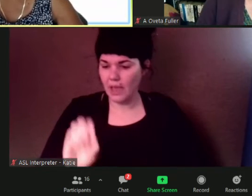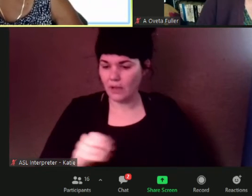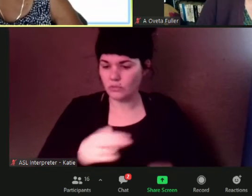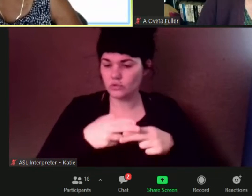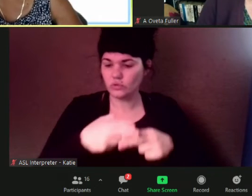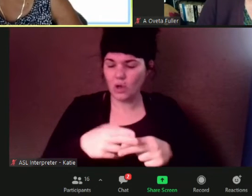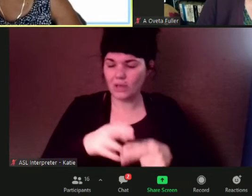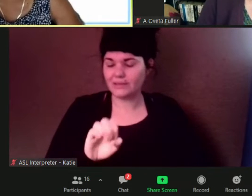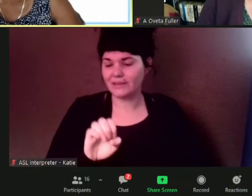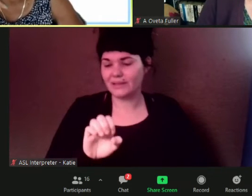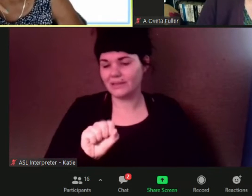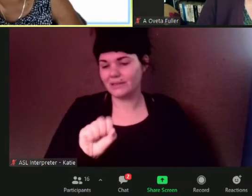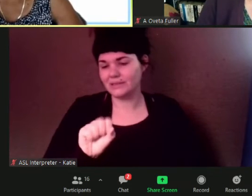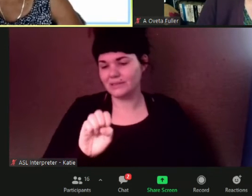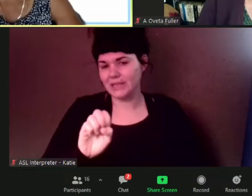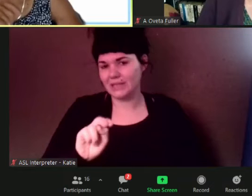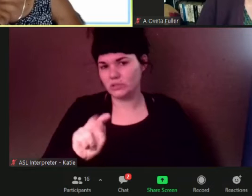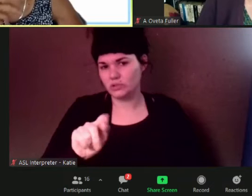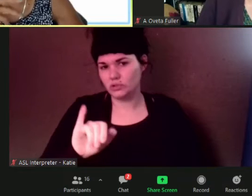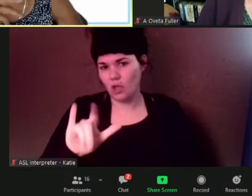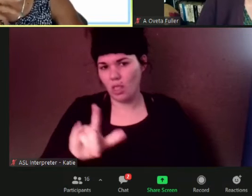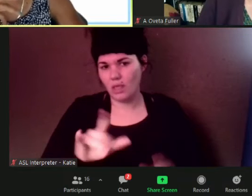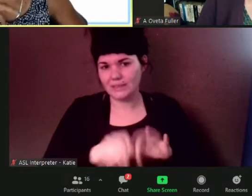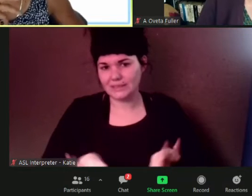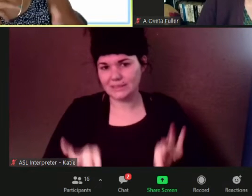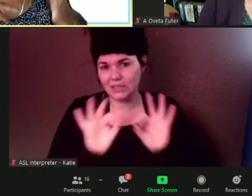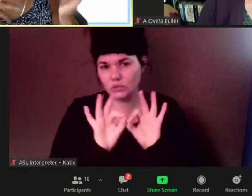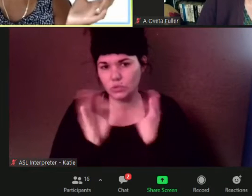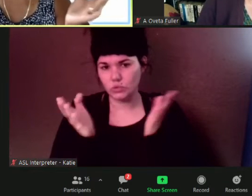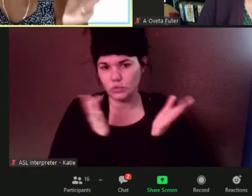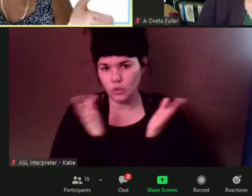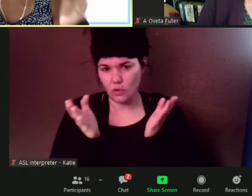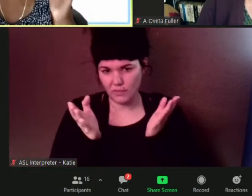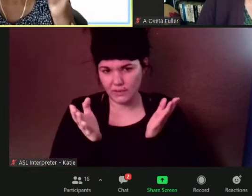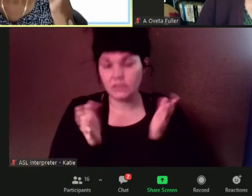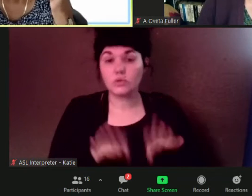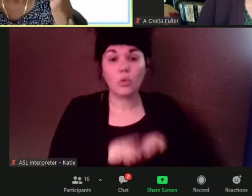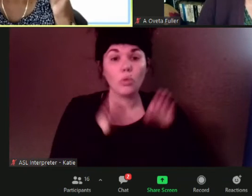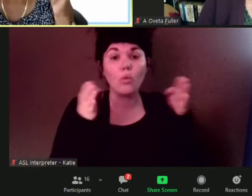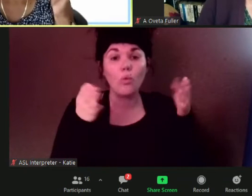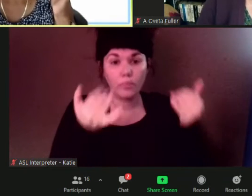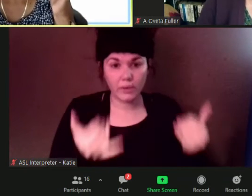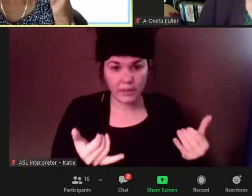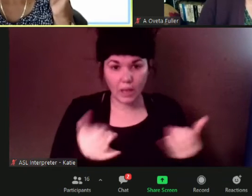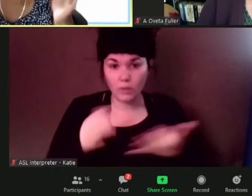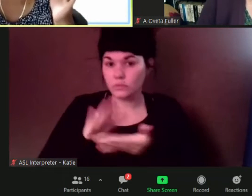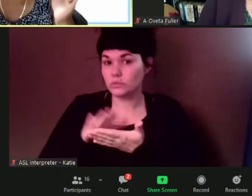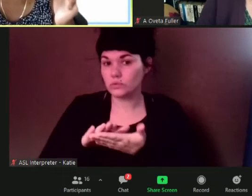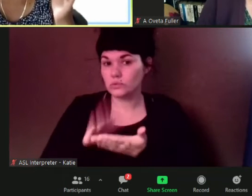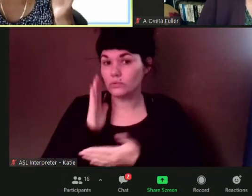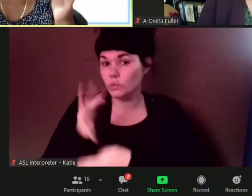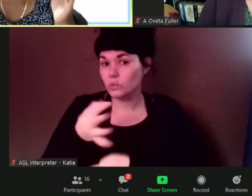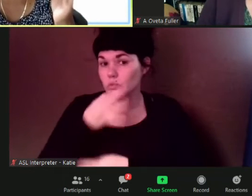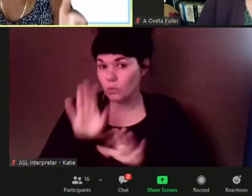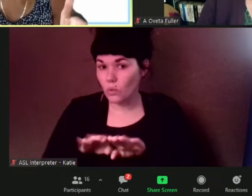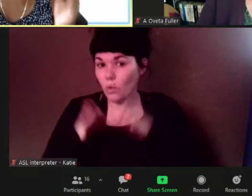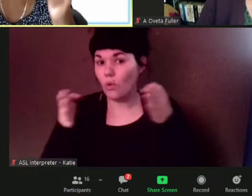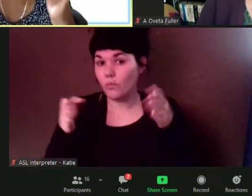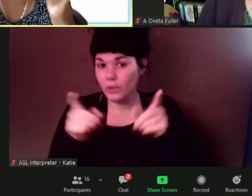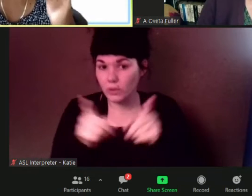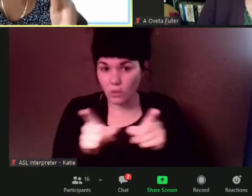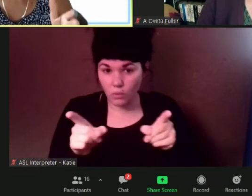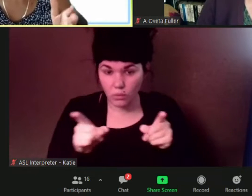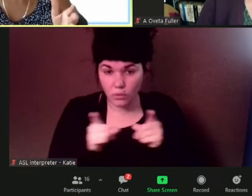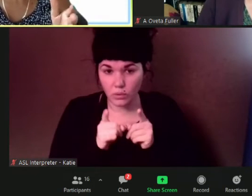schools are opening what would you suggest to parents or even dr fuller when when a parent is trying to understand